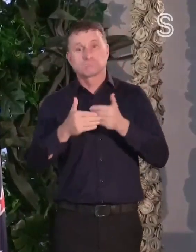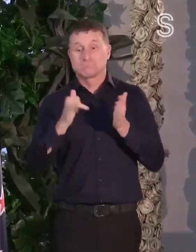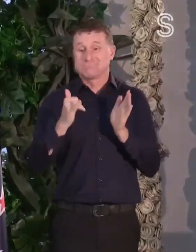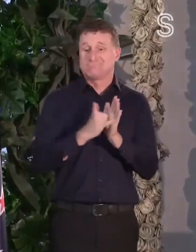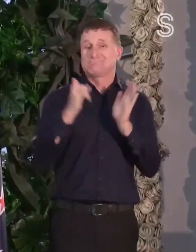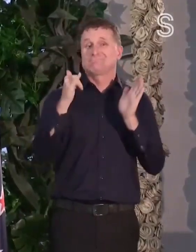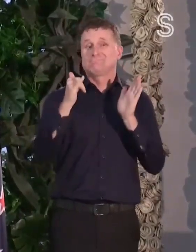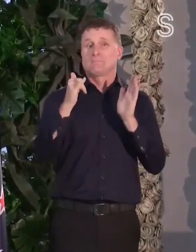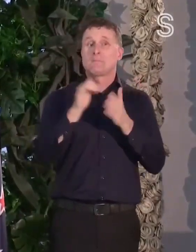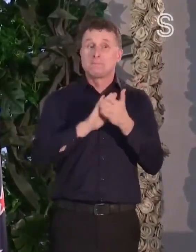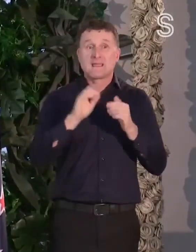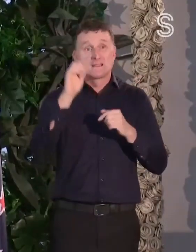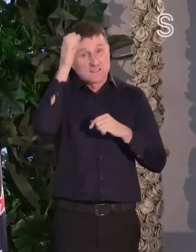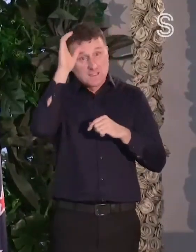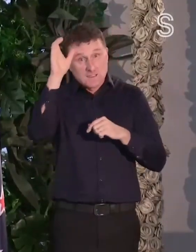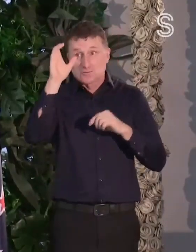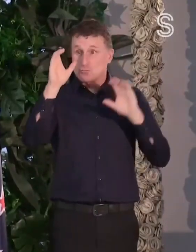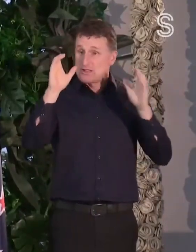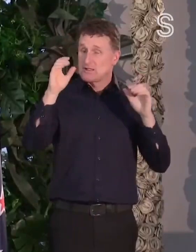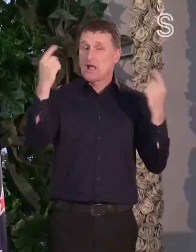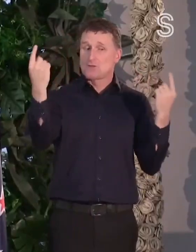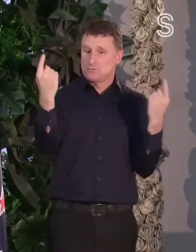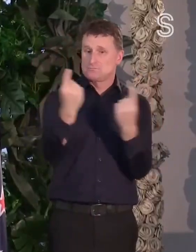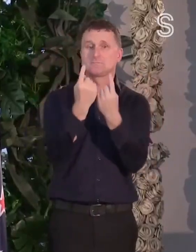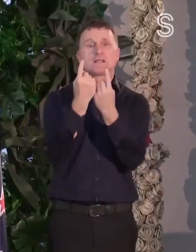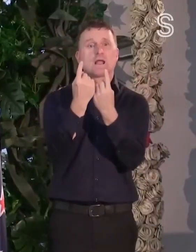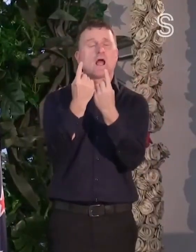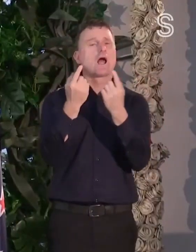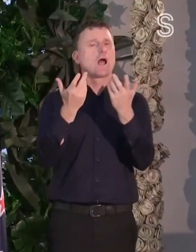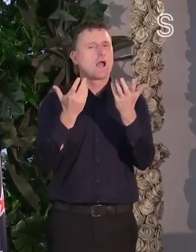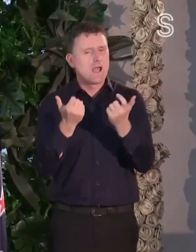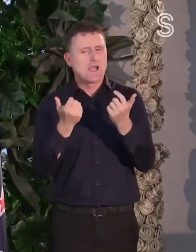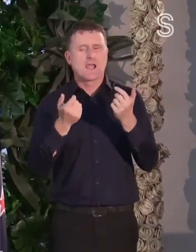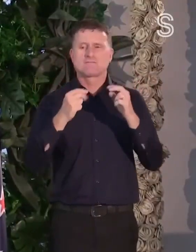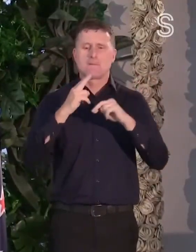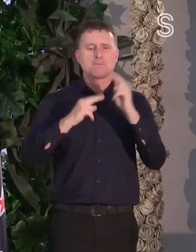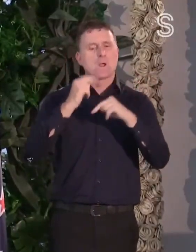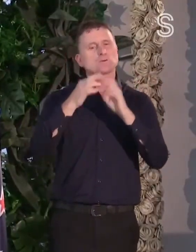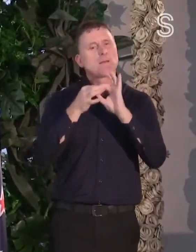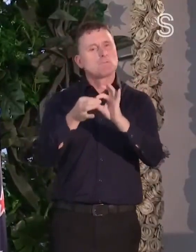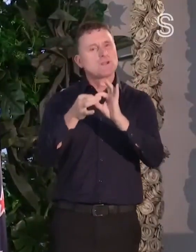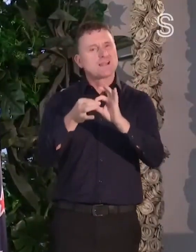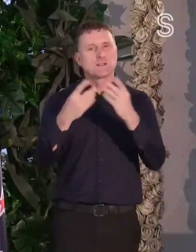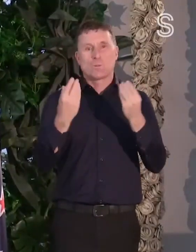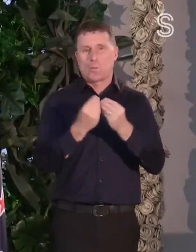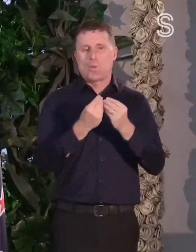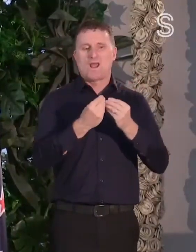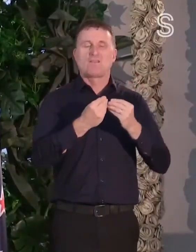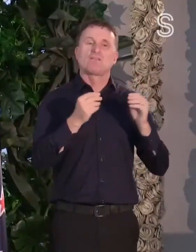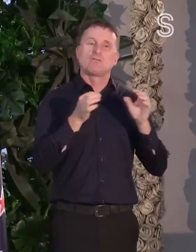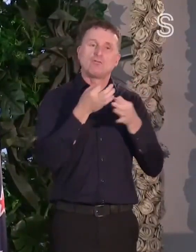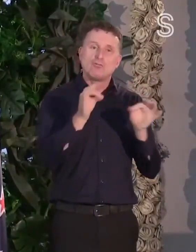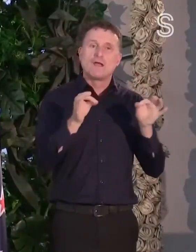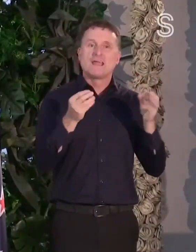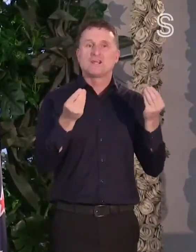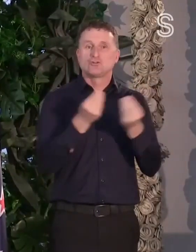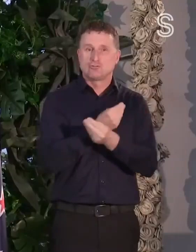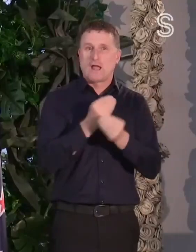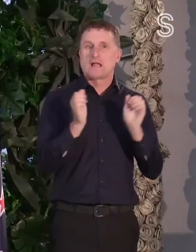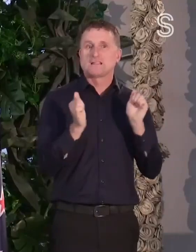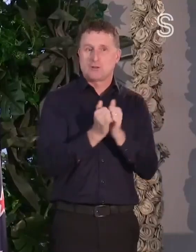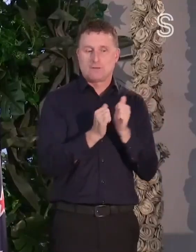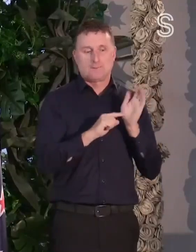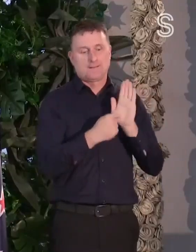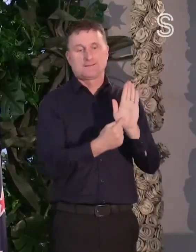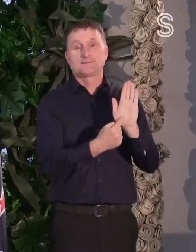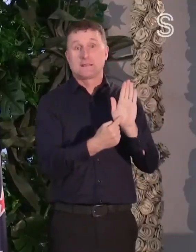individual nations, we look for the opportunities to build on that economic agreement. So for me, this is timely. Next year,